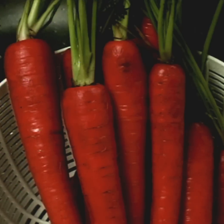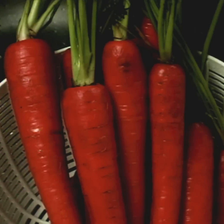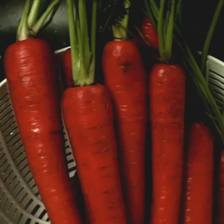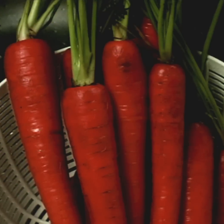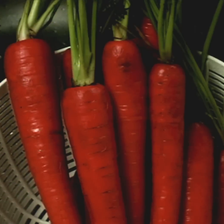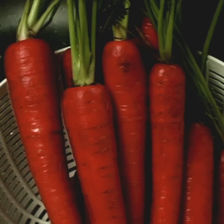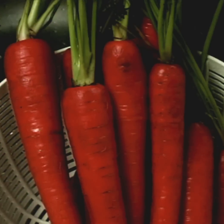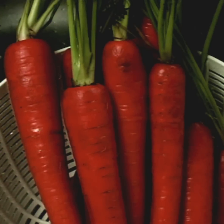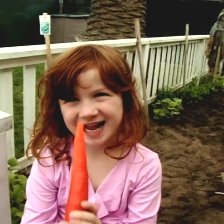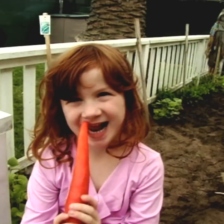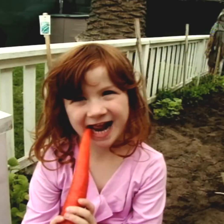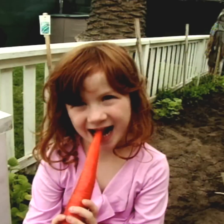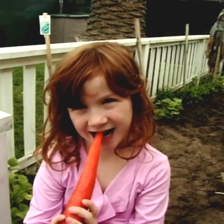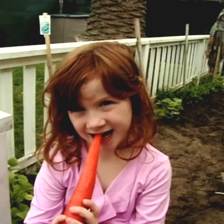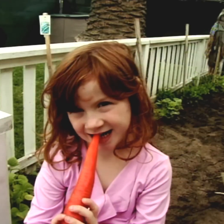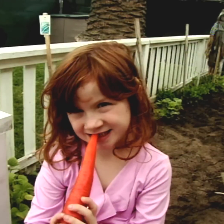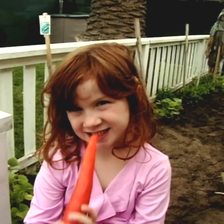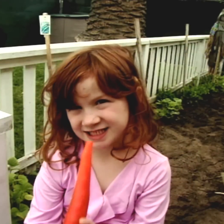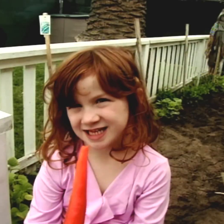That's She likes the carrot.